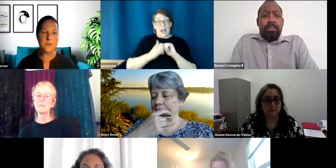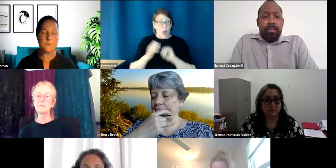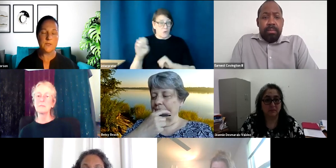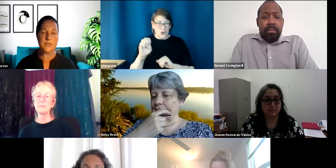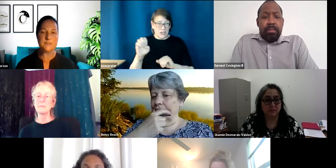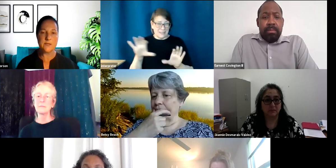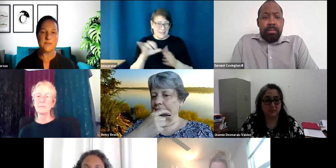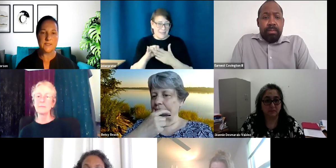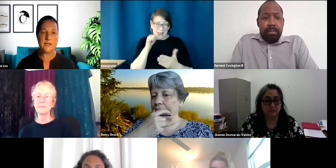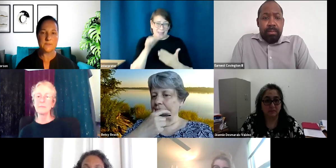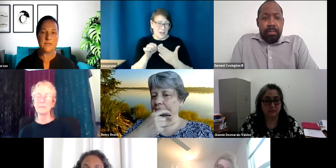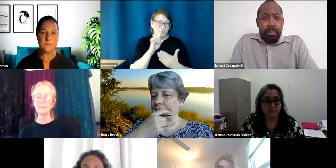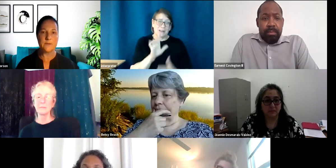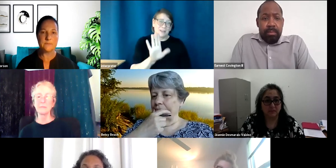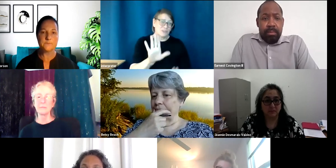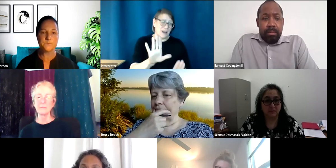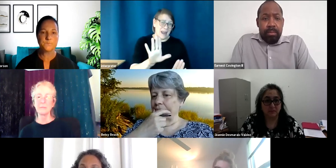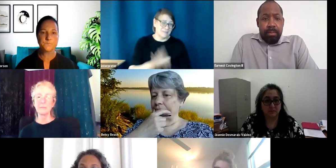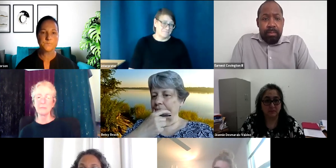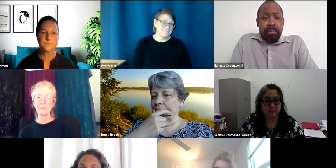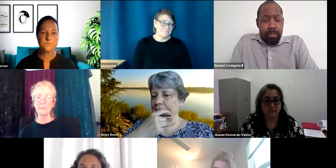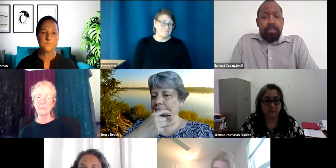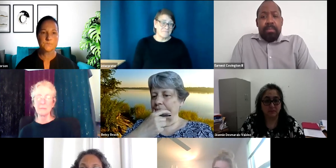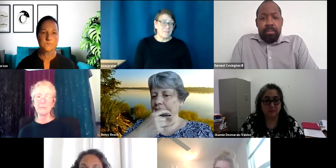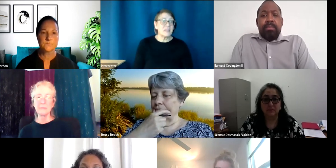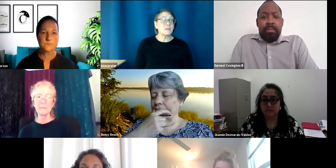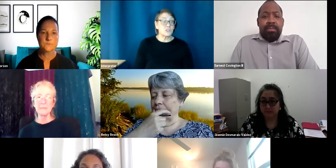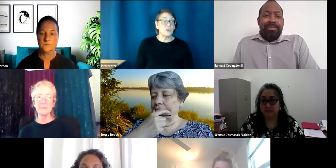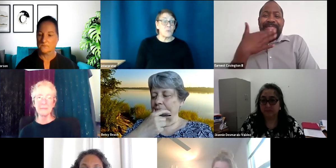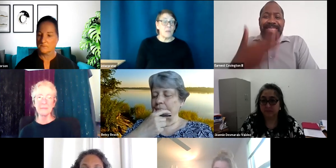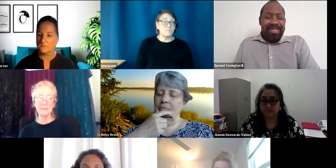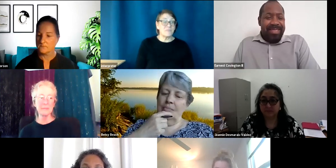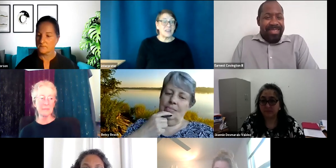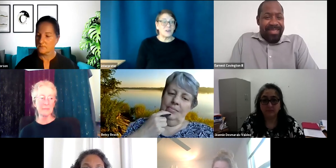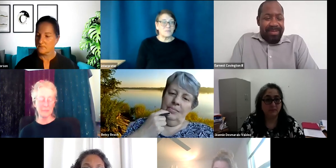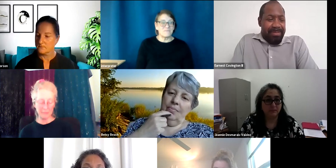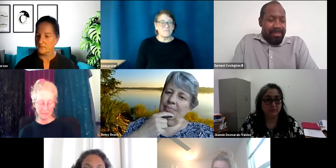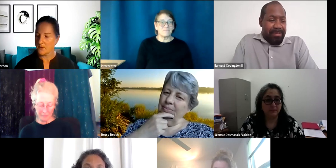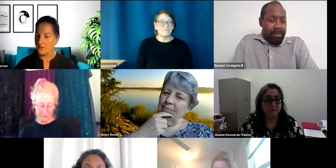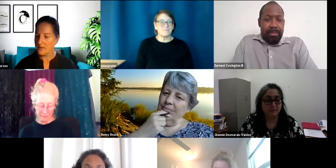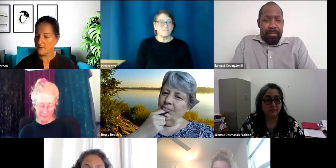really, really nice letter he sent out to everyone. Yeah, sure. No problem. Thank you. Okay.